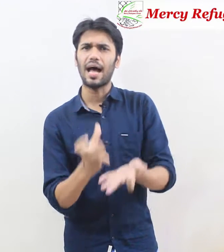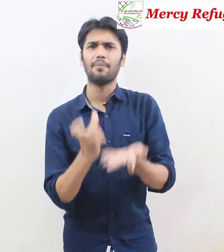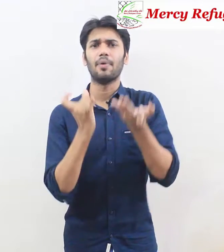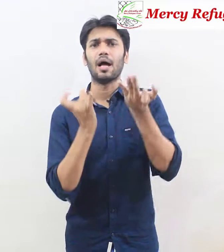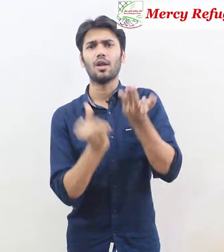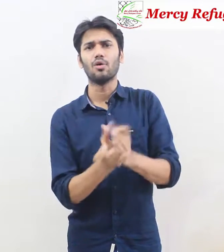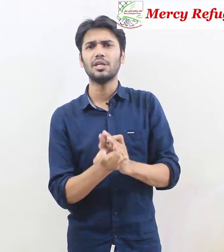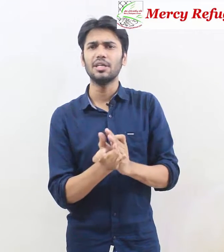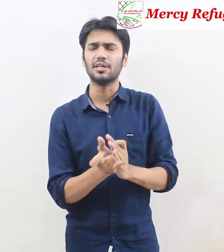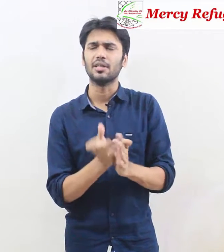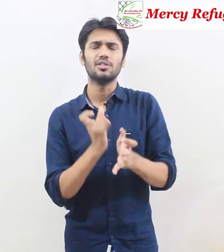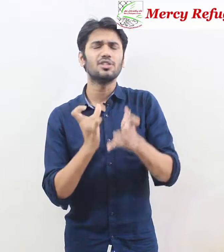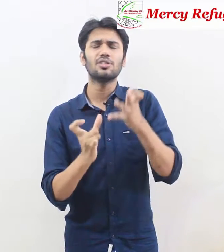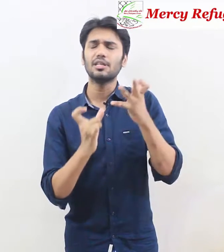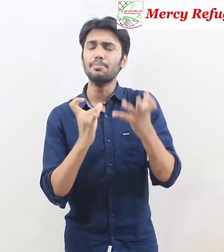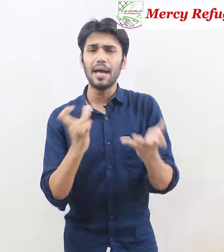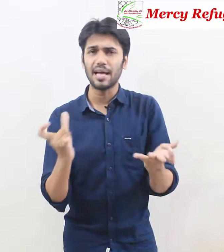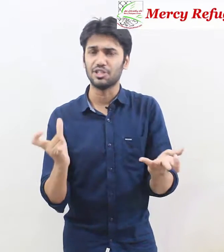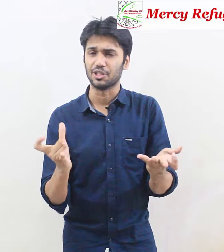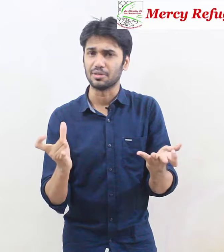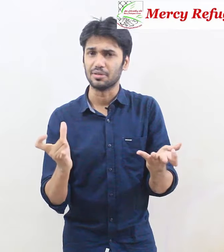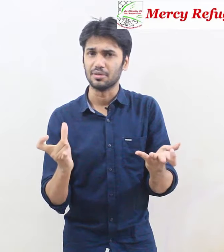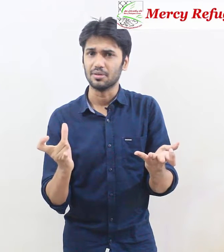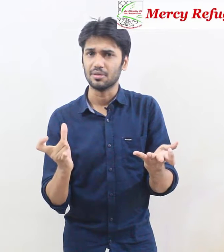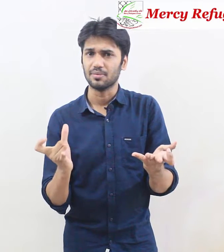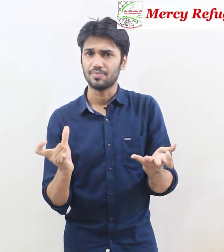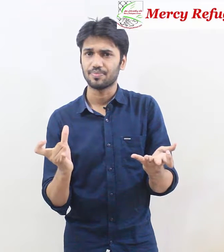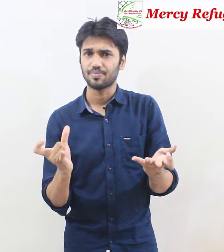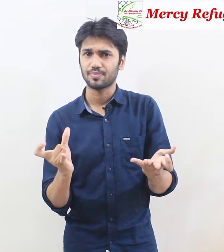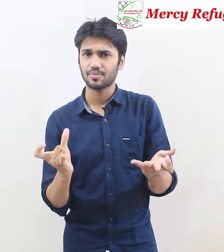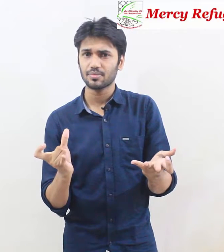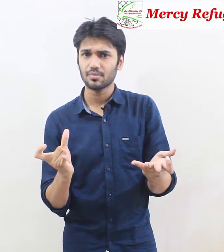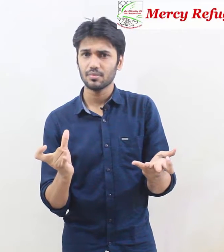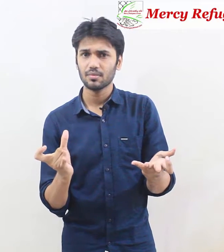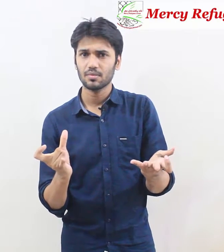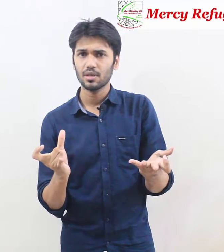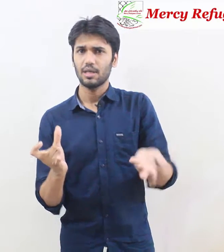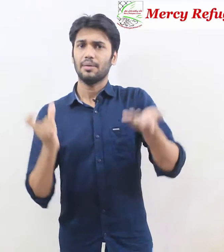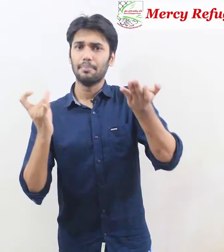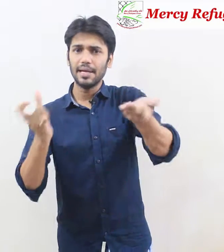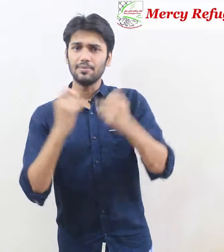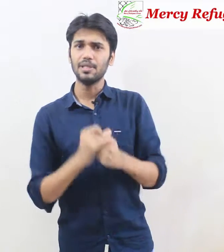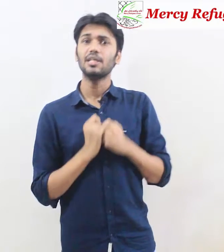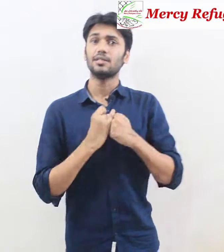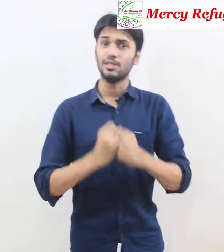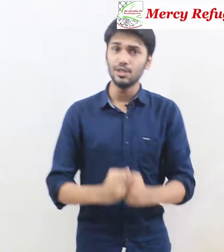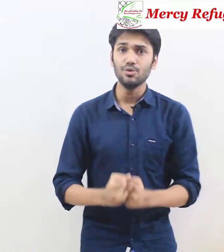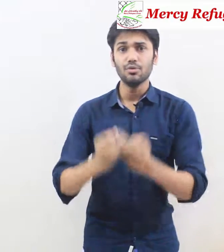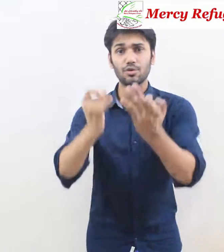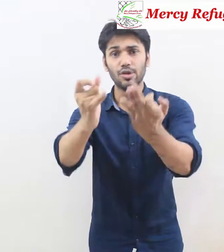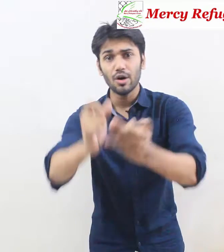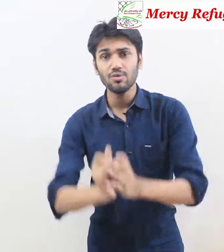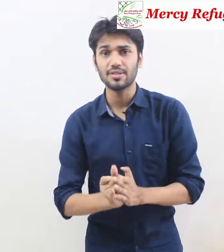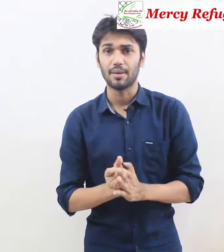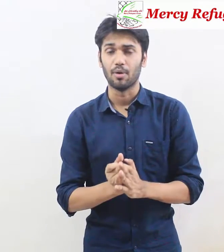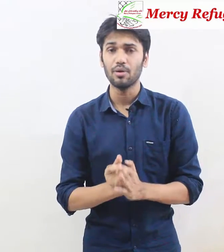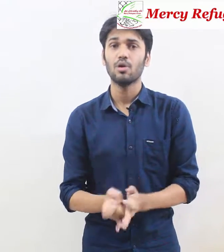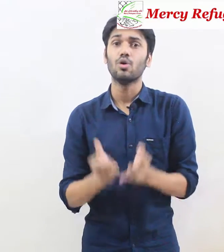have a long hair just imagine maybe you know someone